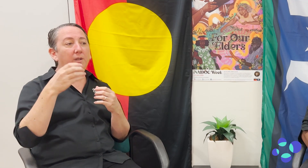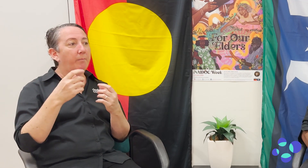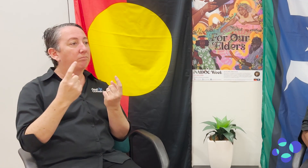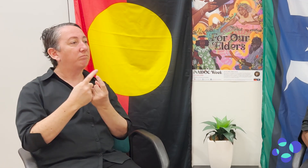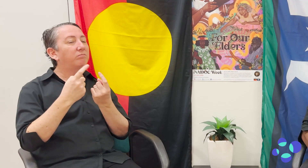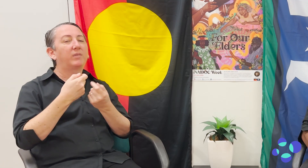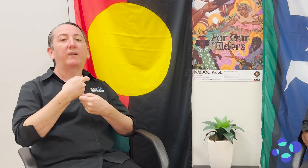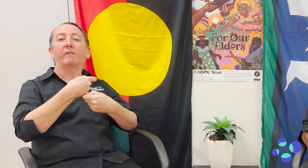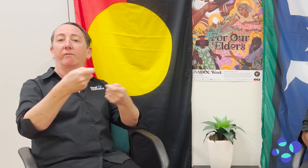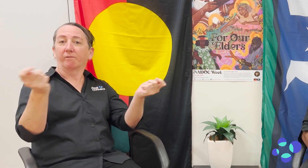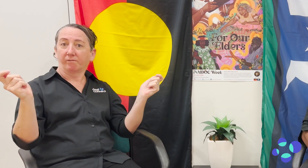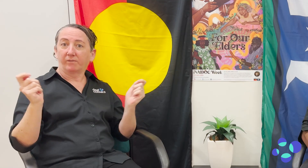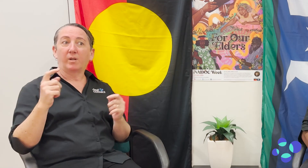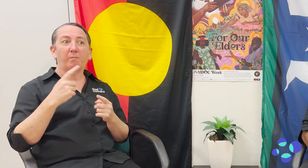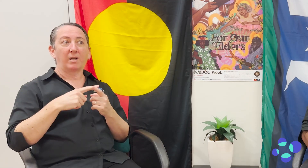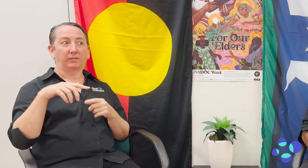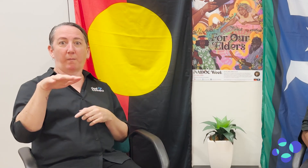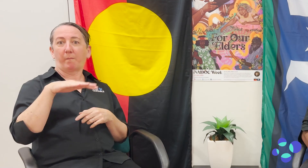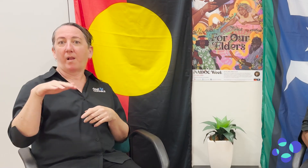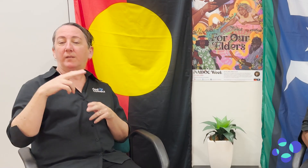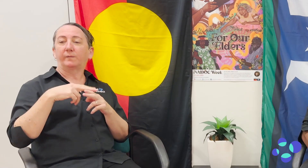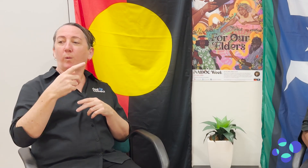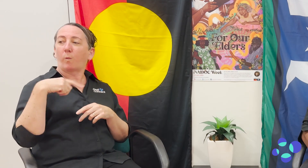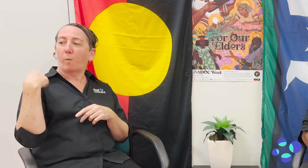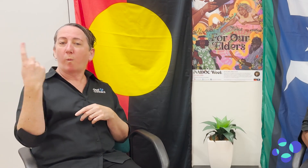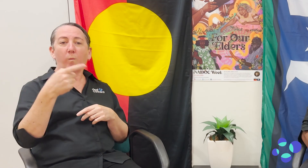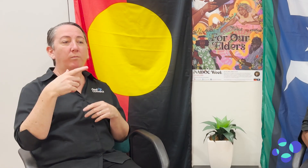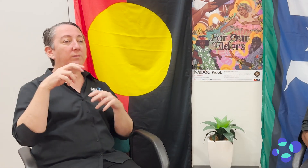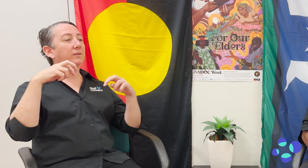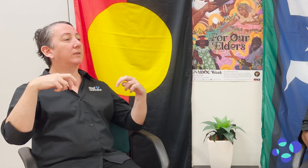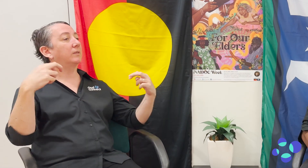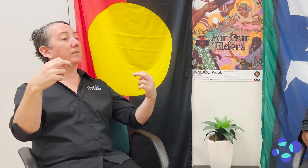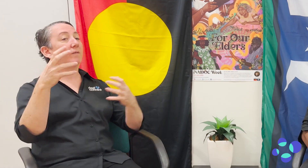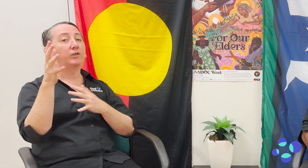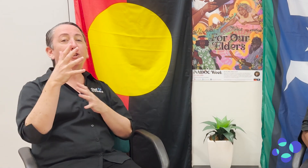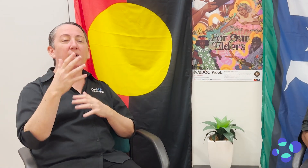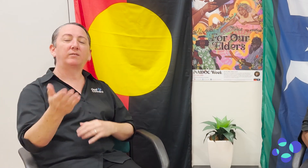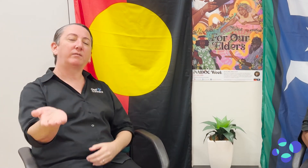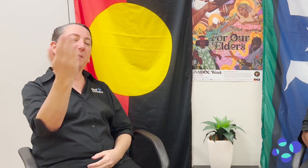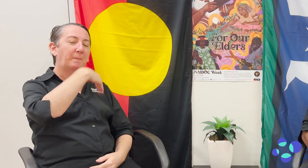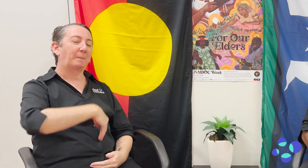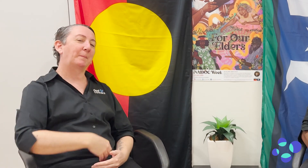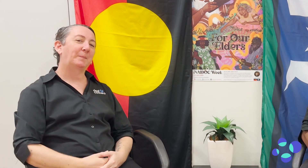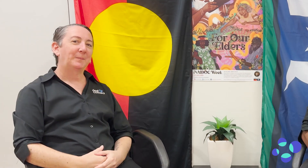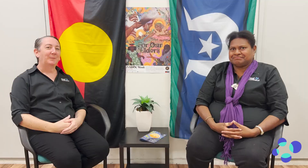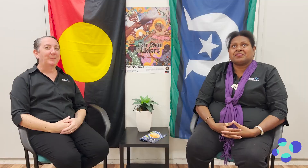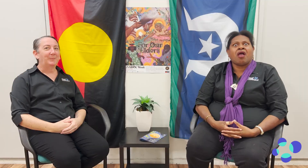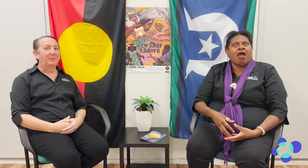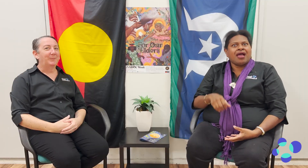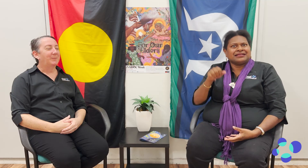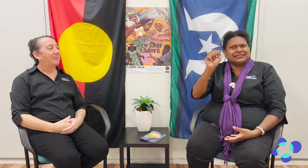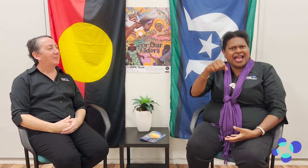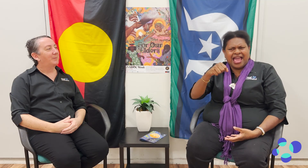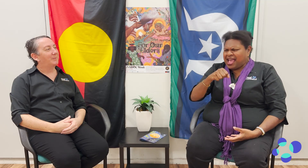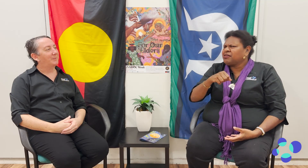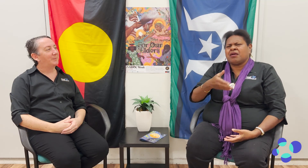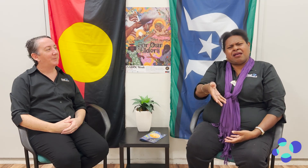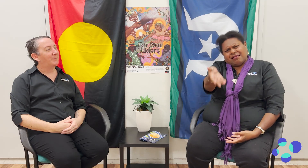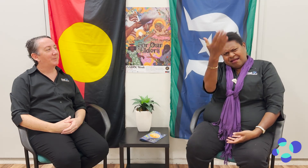bags and a place for us to sit and chat. So come along. Yes, come along.